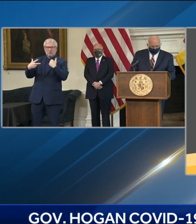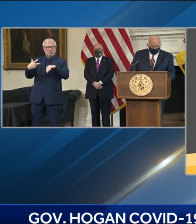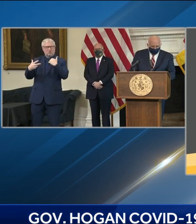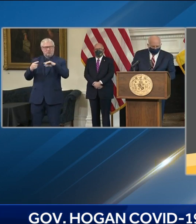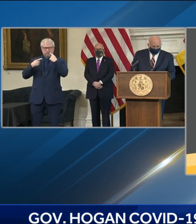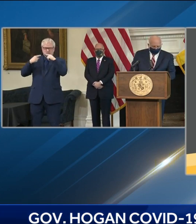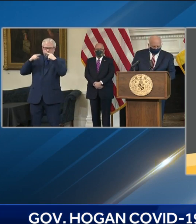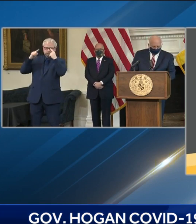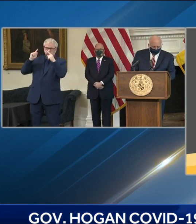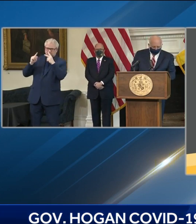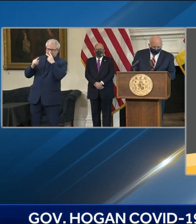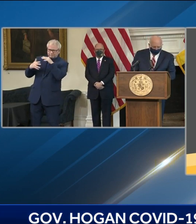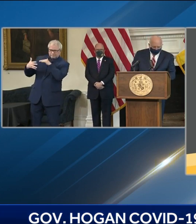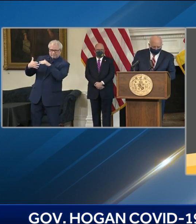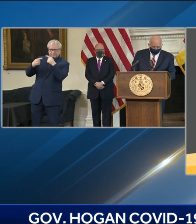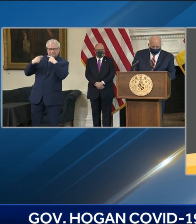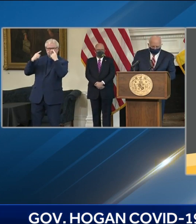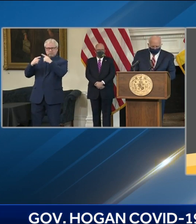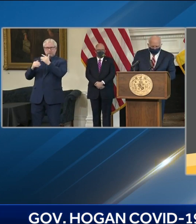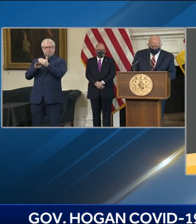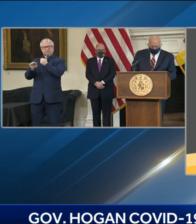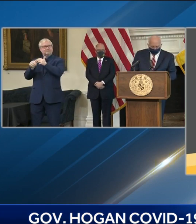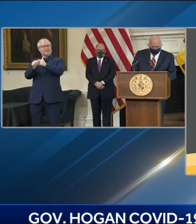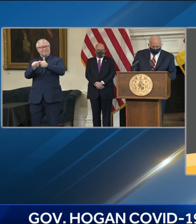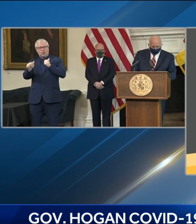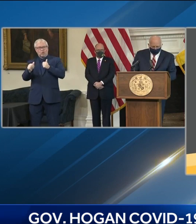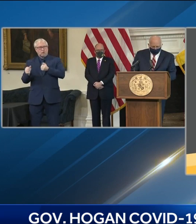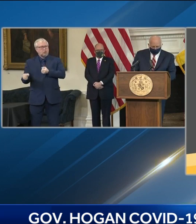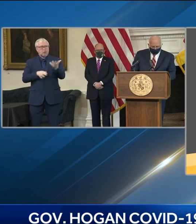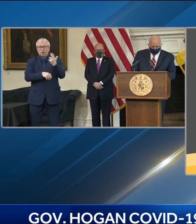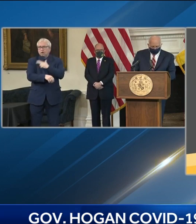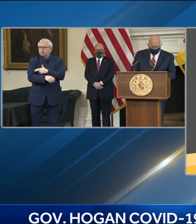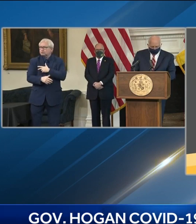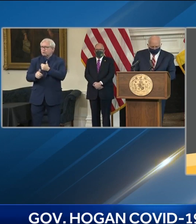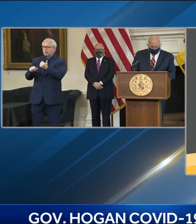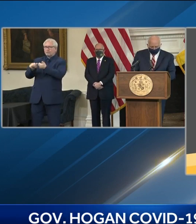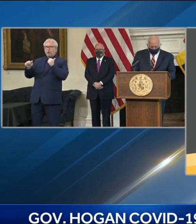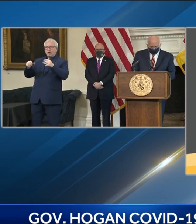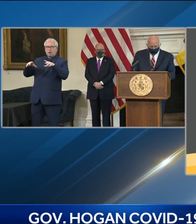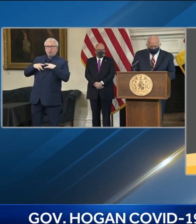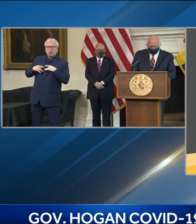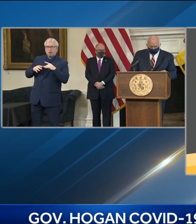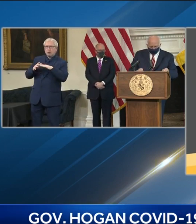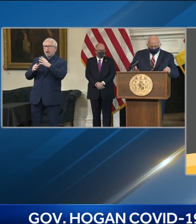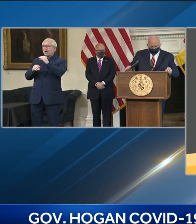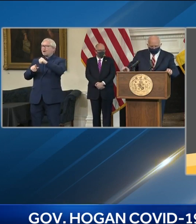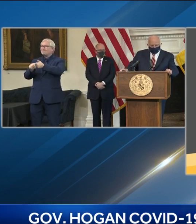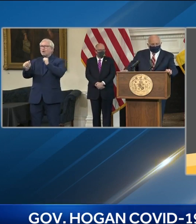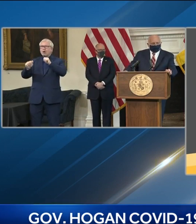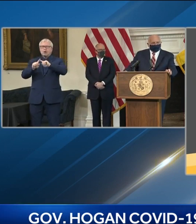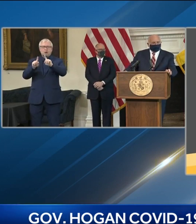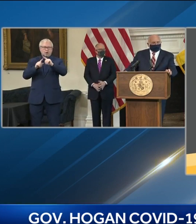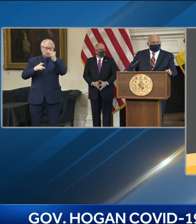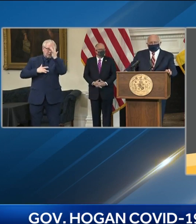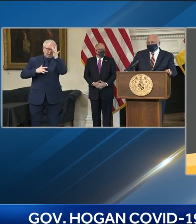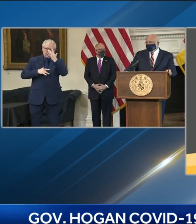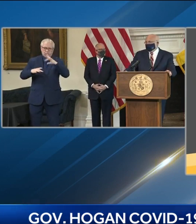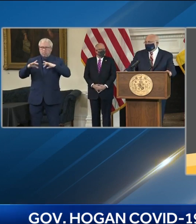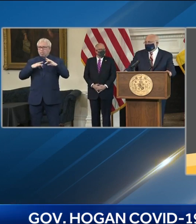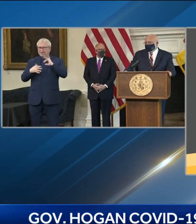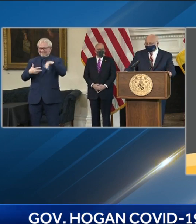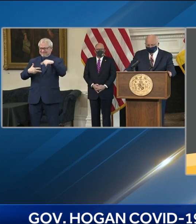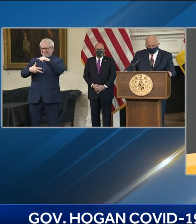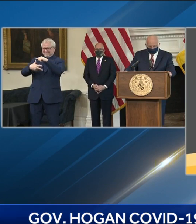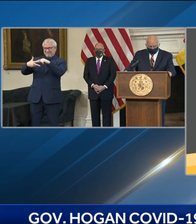Yesterday, I had the opportunity to visit the M&T Bank Stadium vaccination site, and it was very